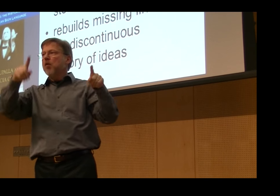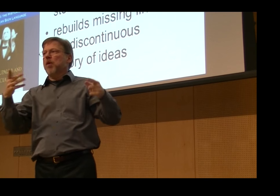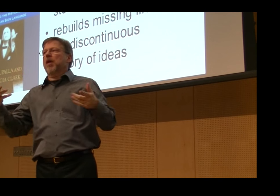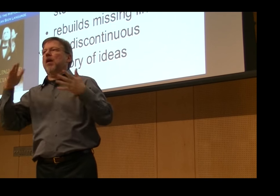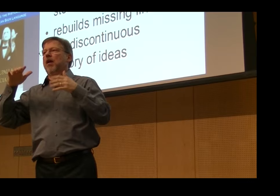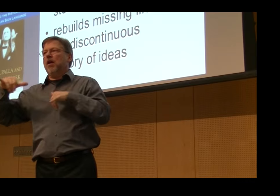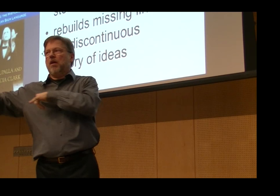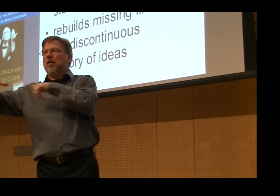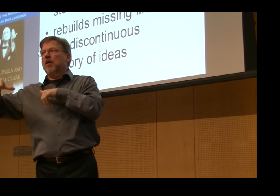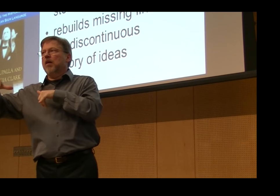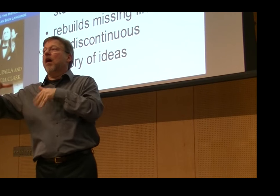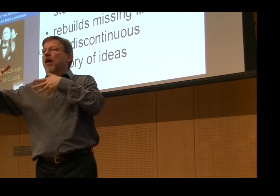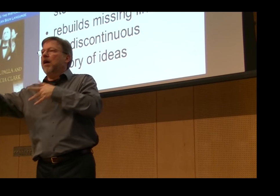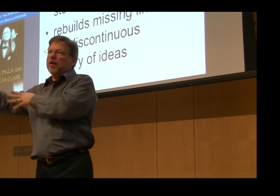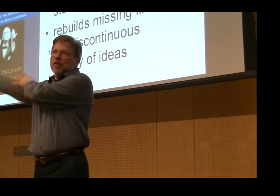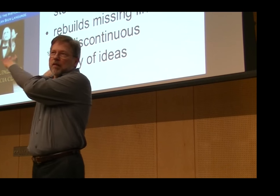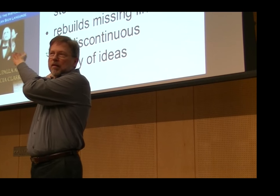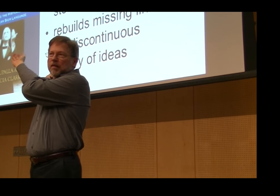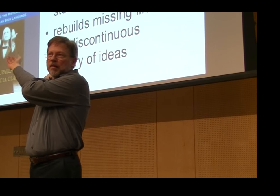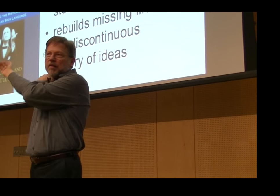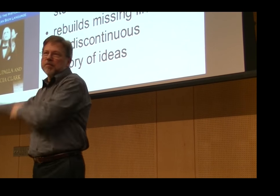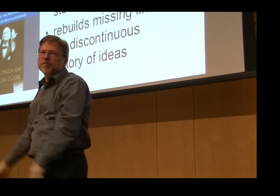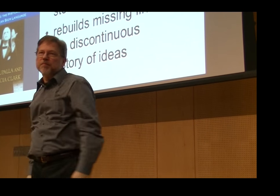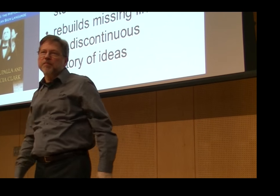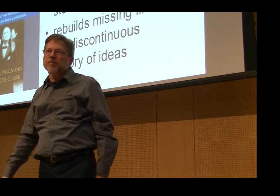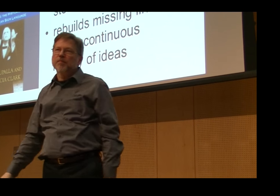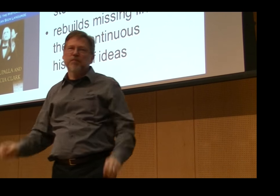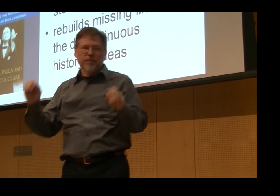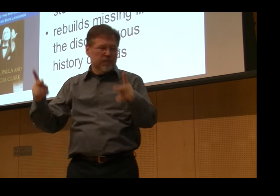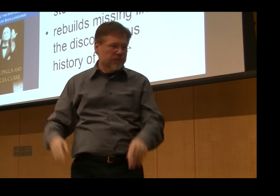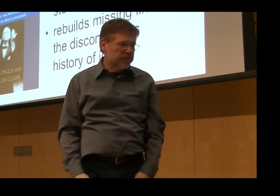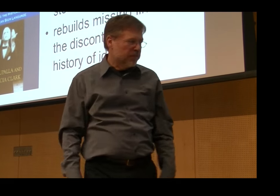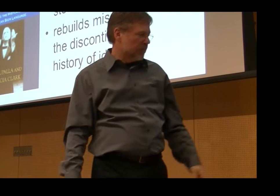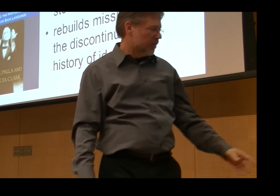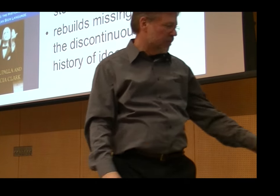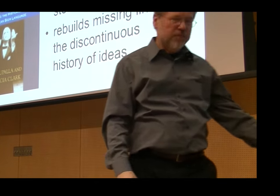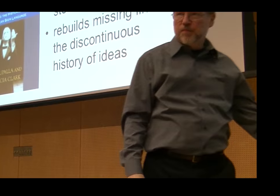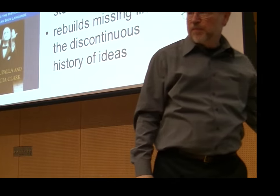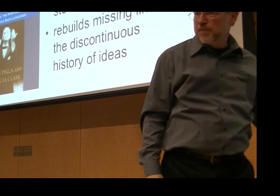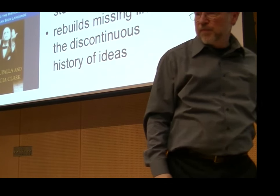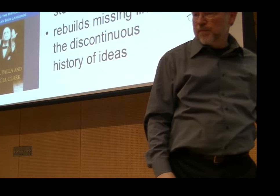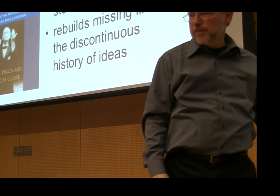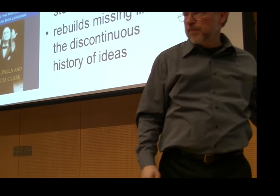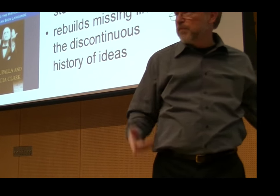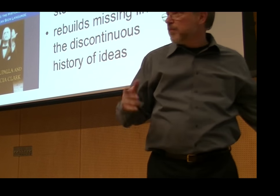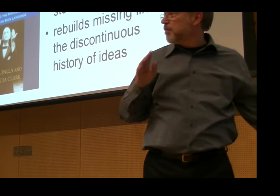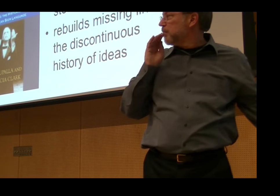that at stage one, you will find variation, more extensive variation. Within the second